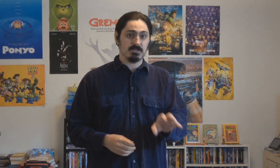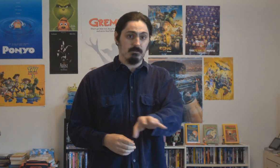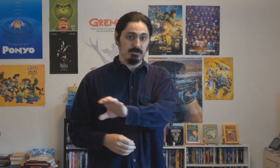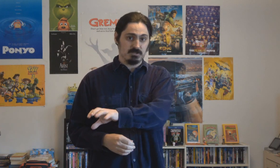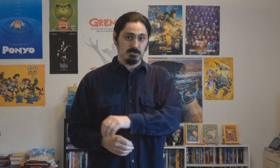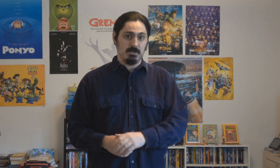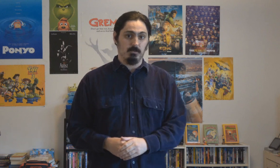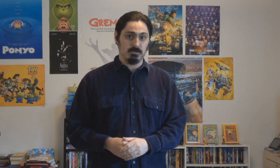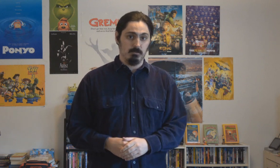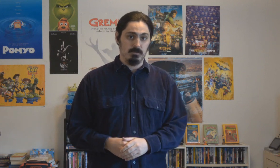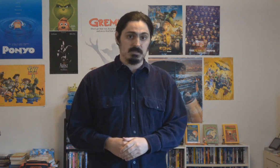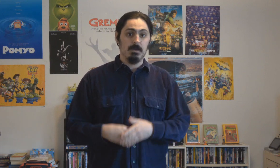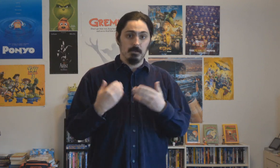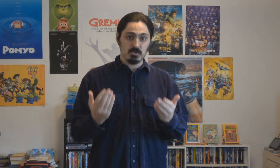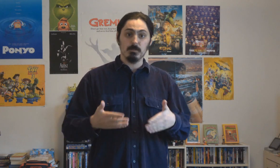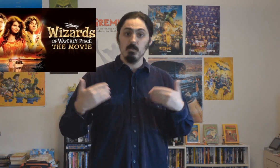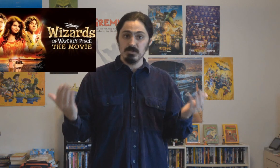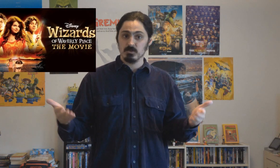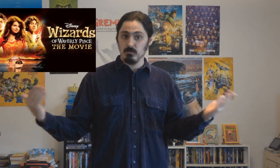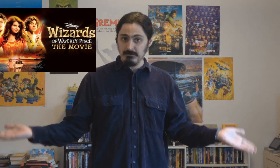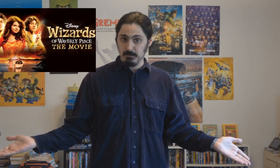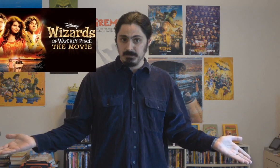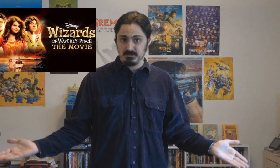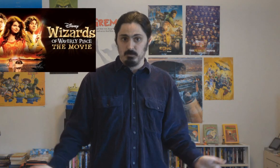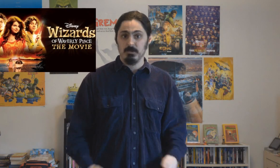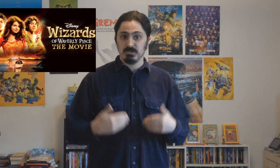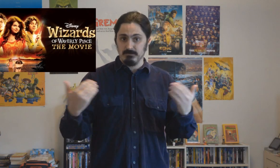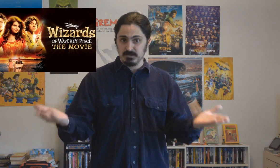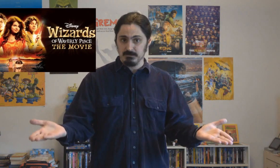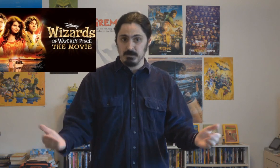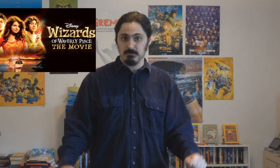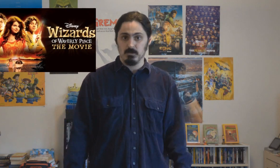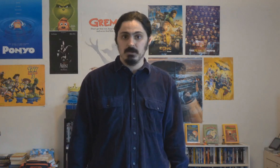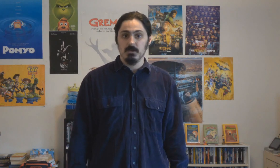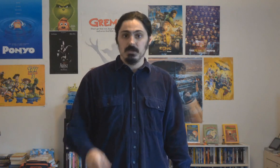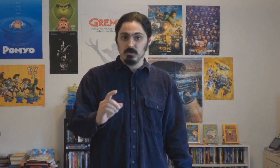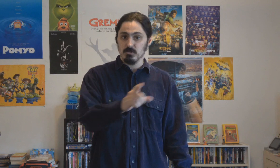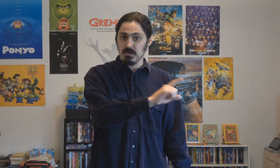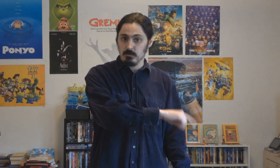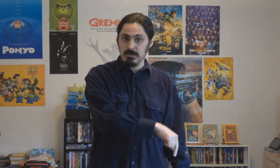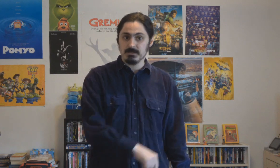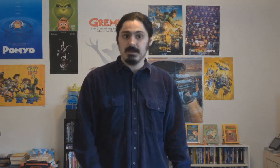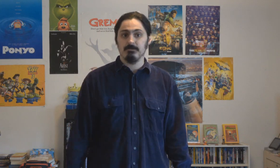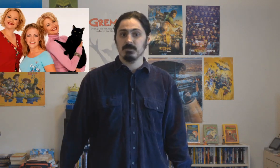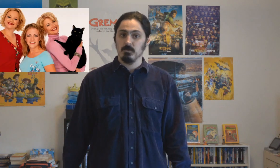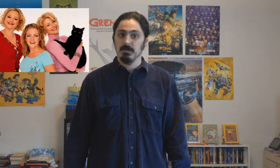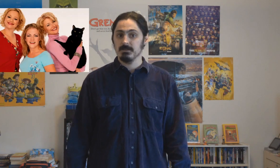several Disney Channel original movies. Most notably, Wizards of Waverly placed the movie, which I have a soft spot for. He also was on the writing staff of Sabrina the